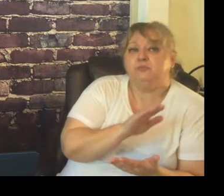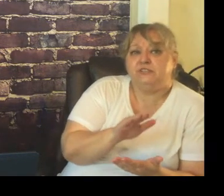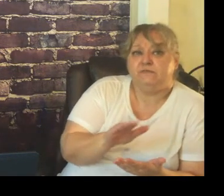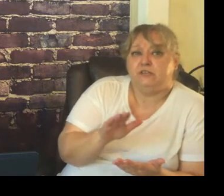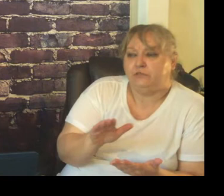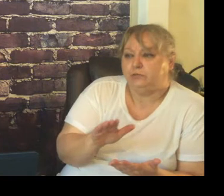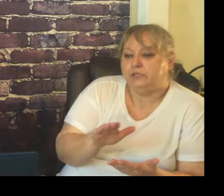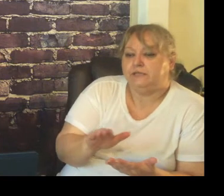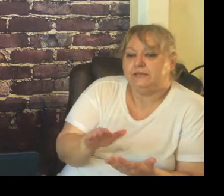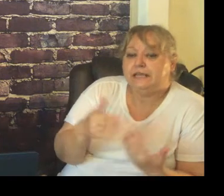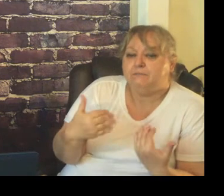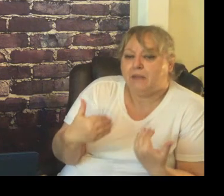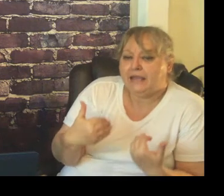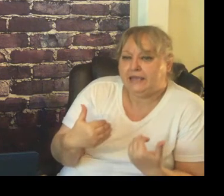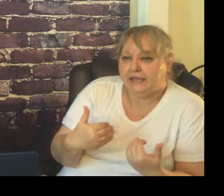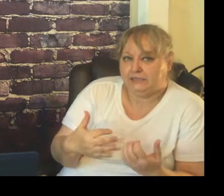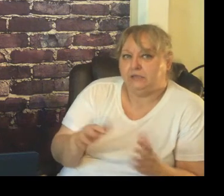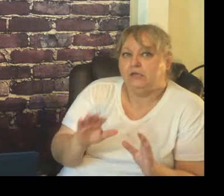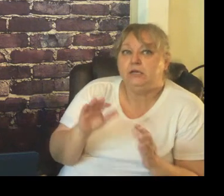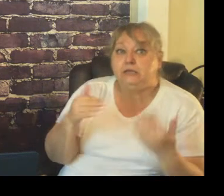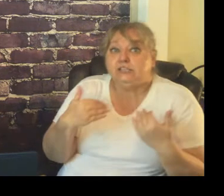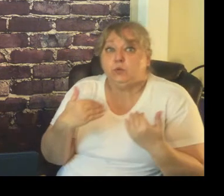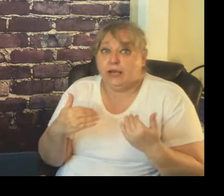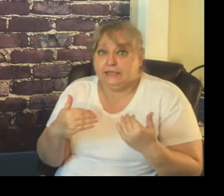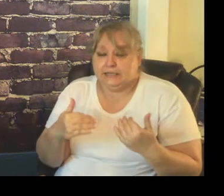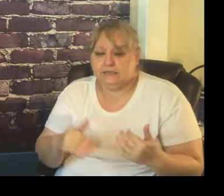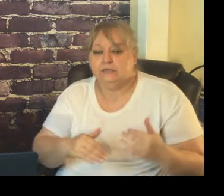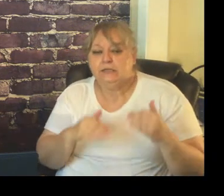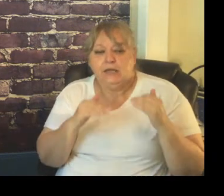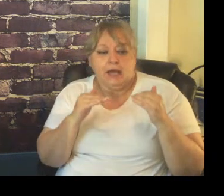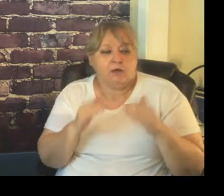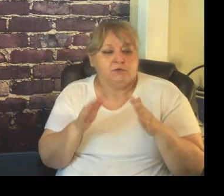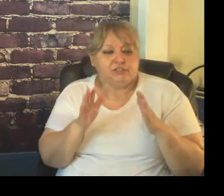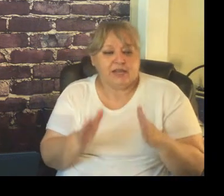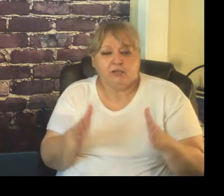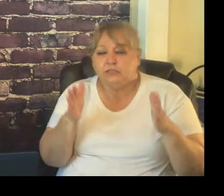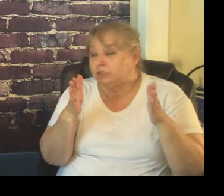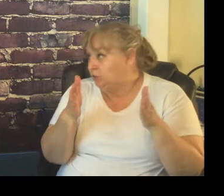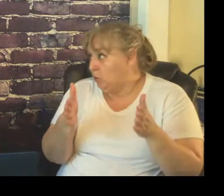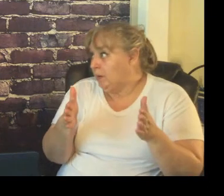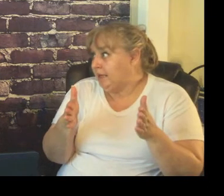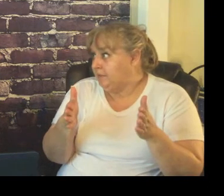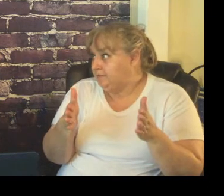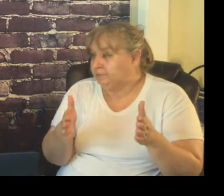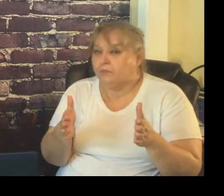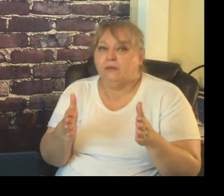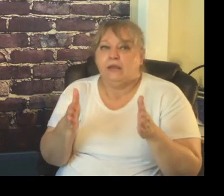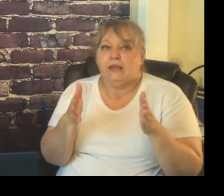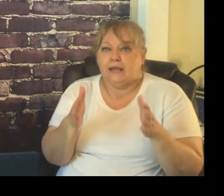specifically for routines in my case this is what I did I will stand on the doorway and I